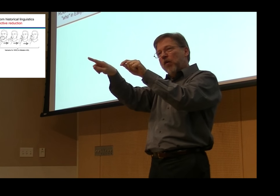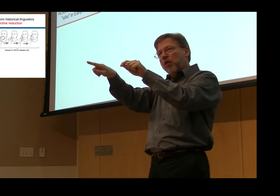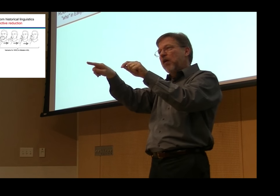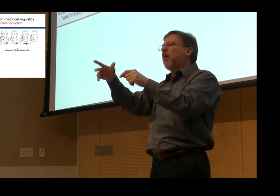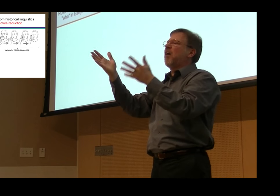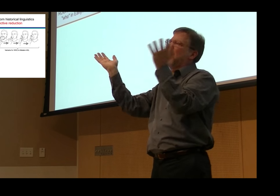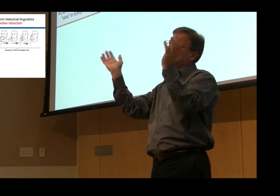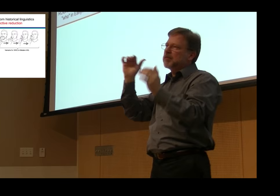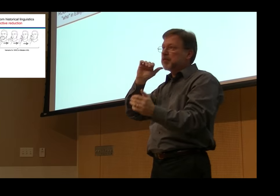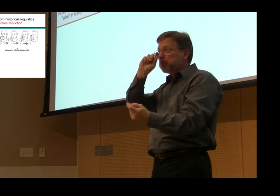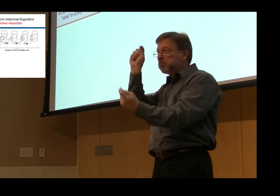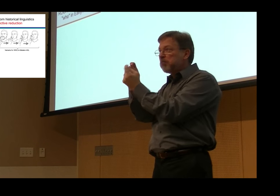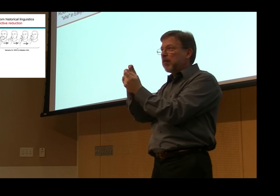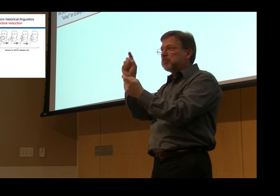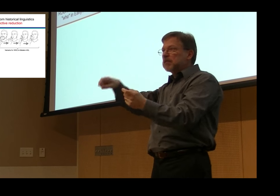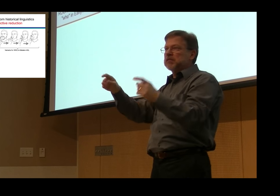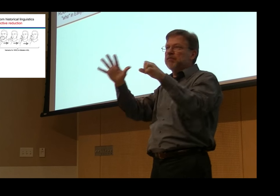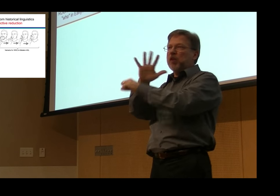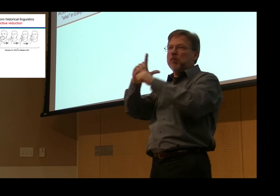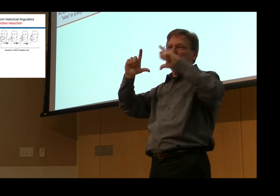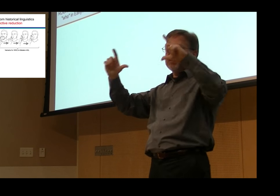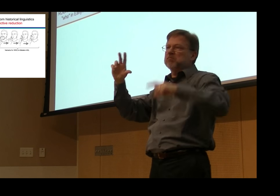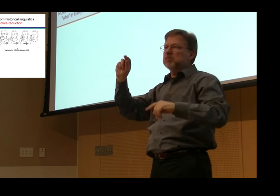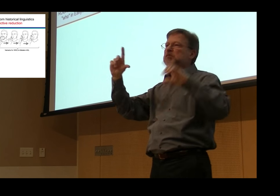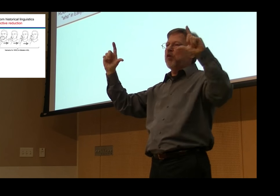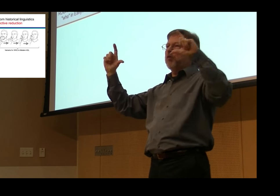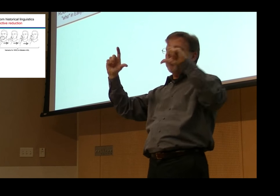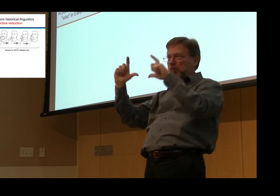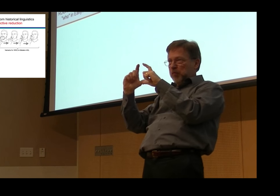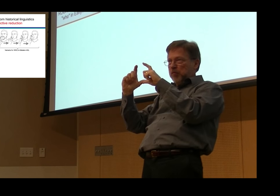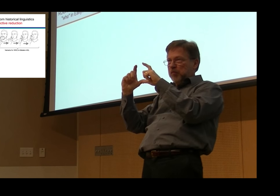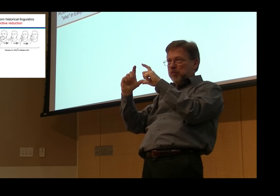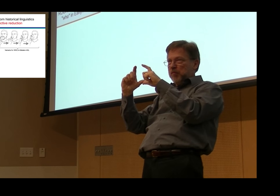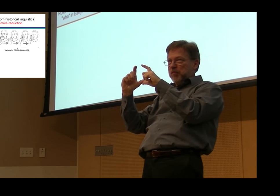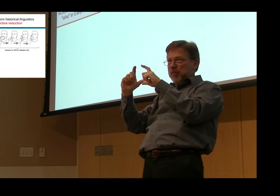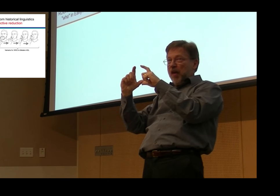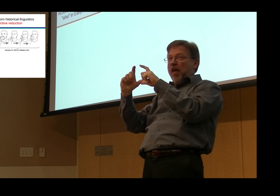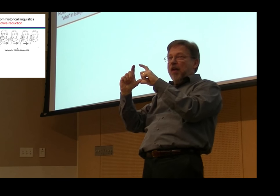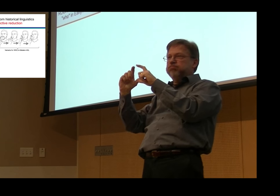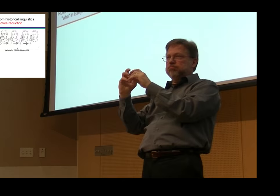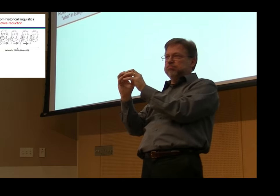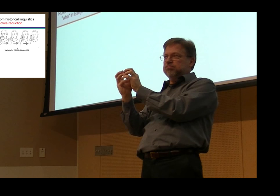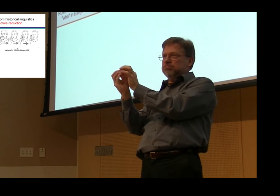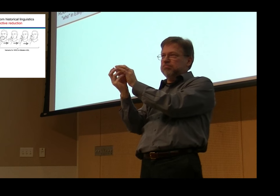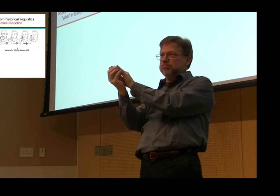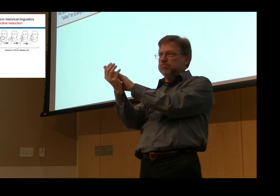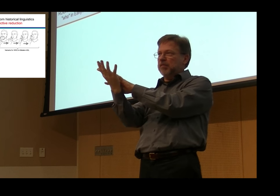It's been referred to as a metaphoric extension, resulting in the creation